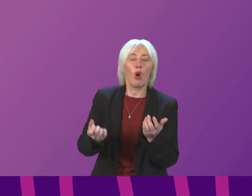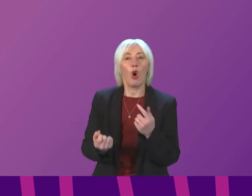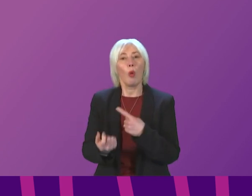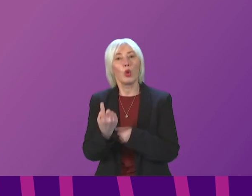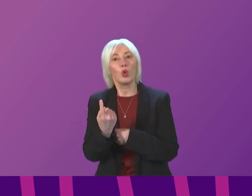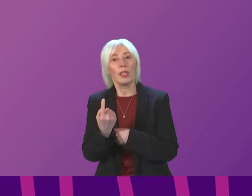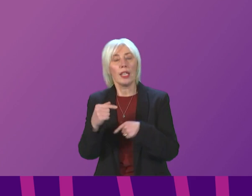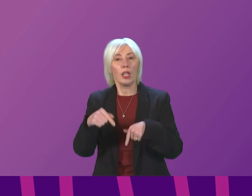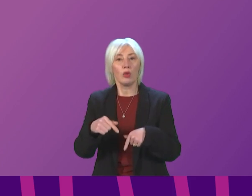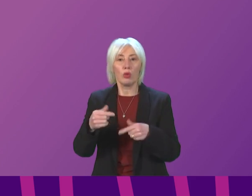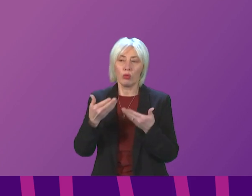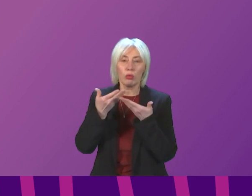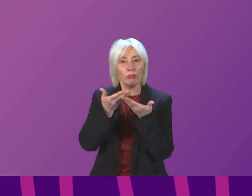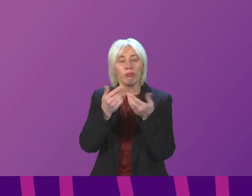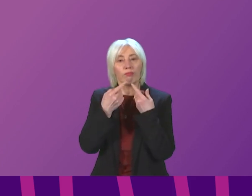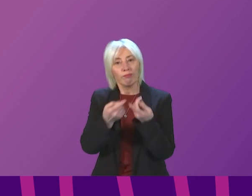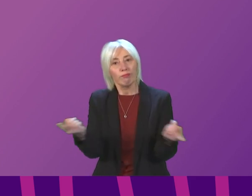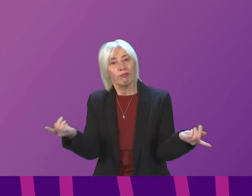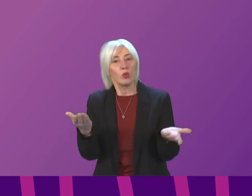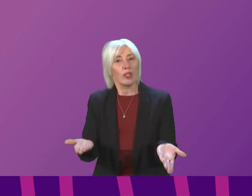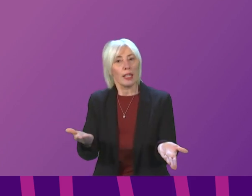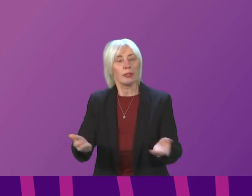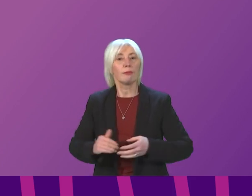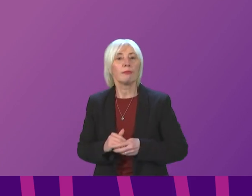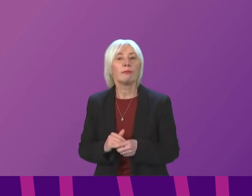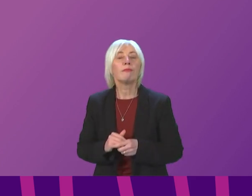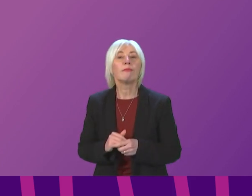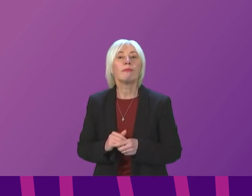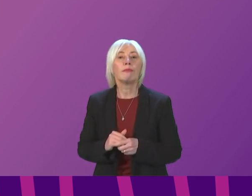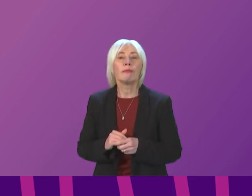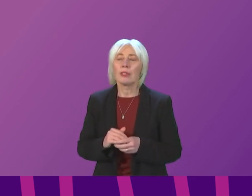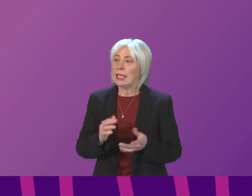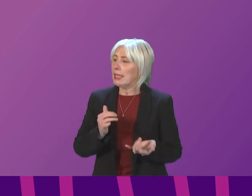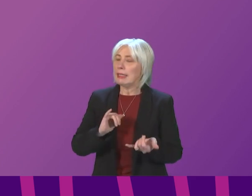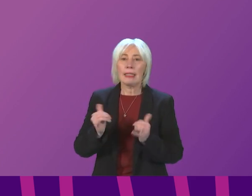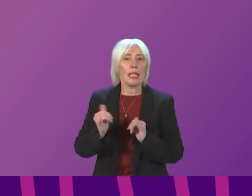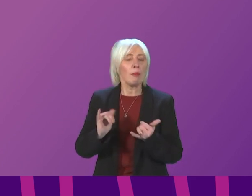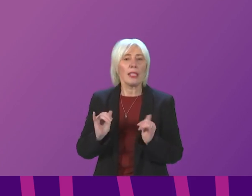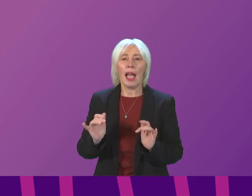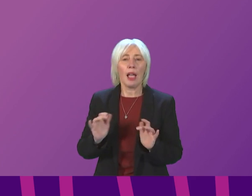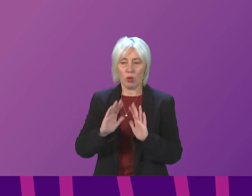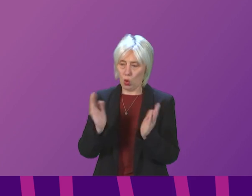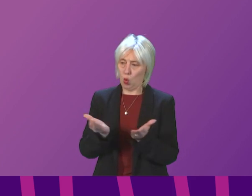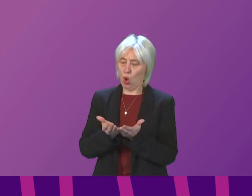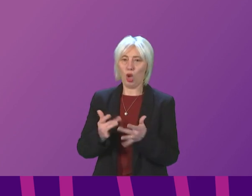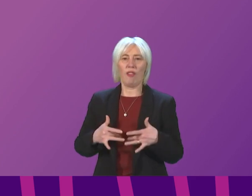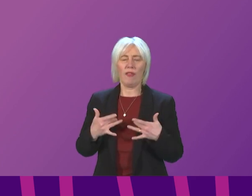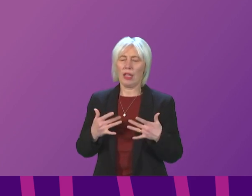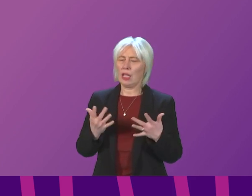to address you today. Sometimes the world feels dark and cold.